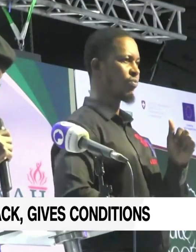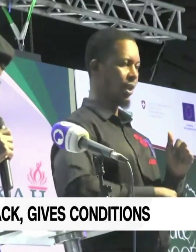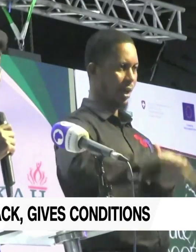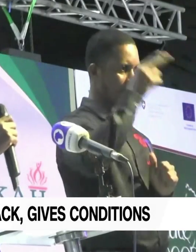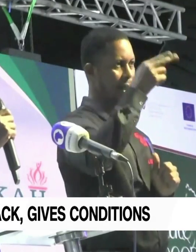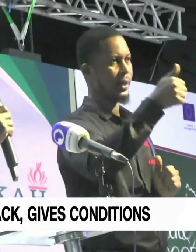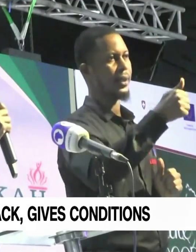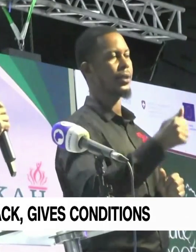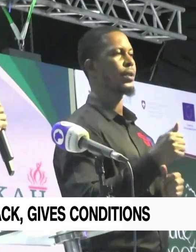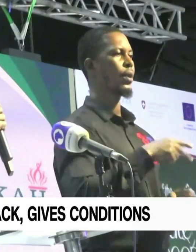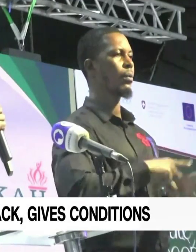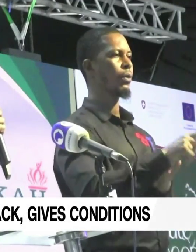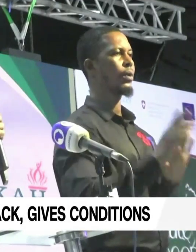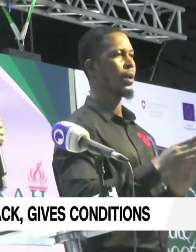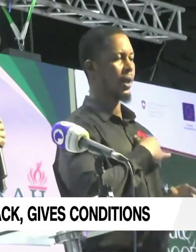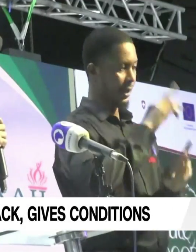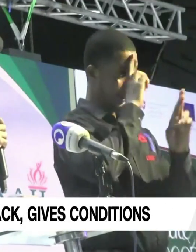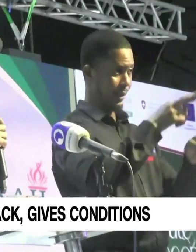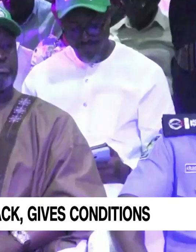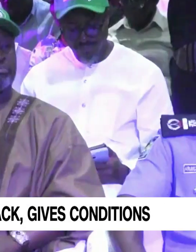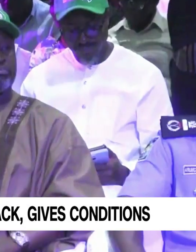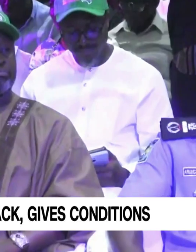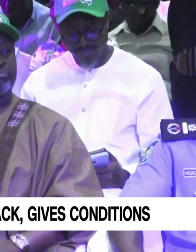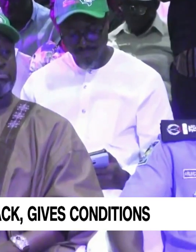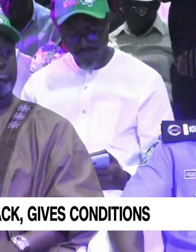and respect for human rights.